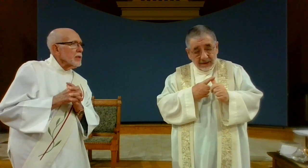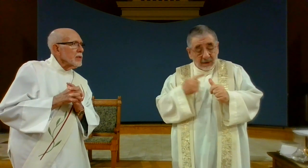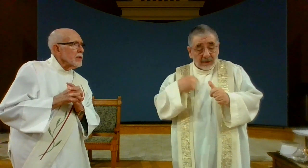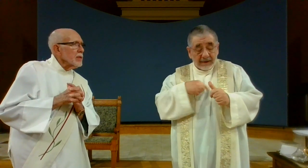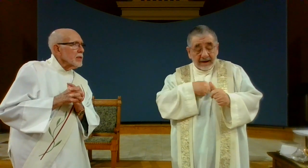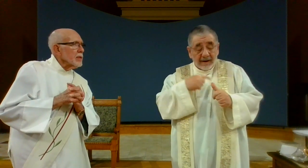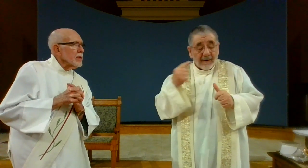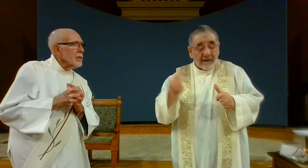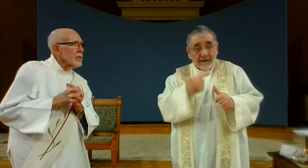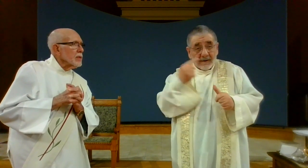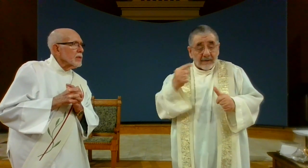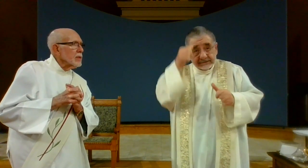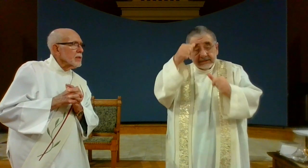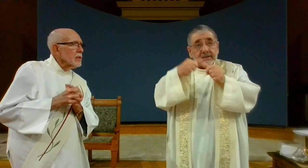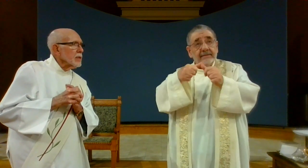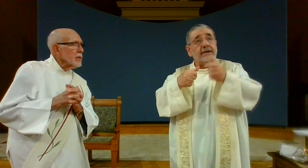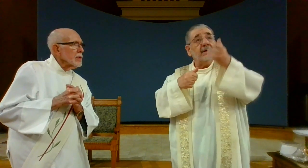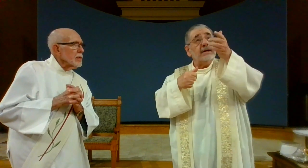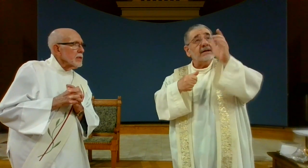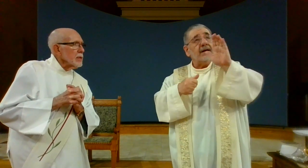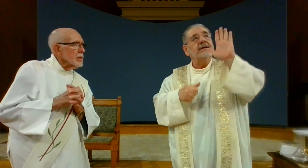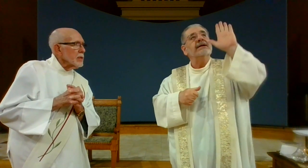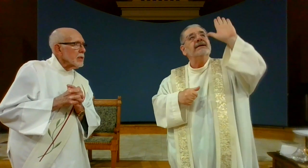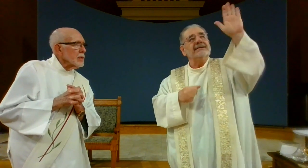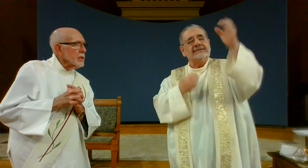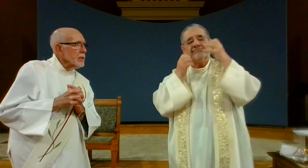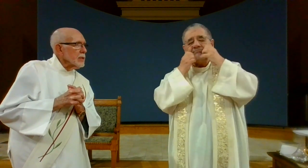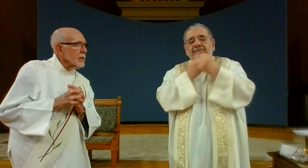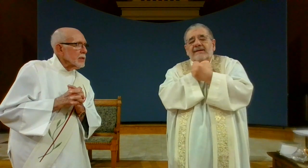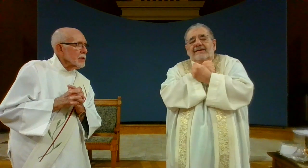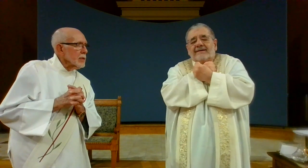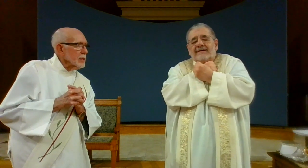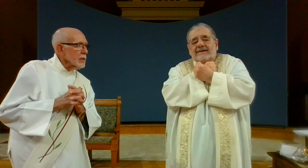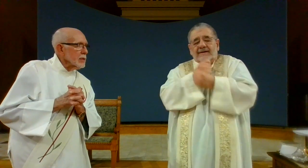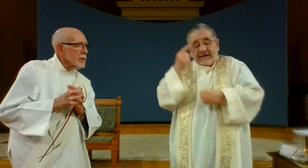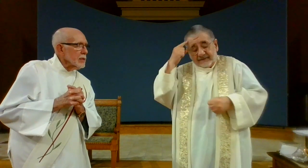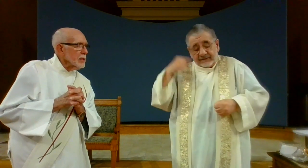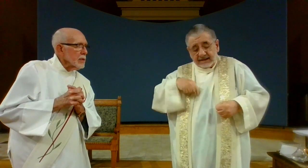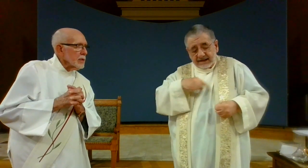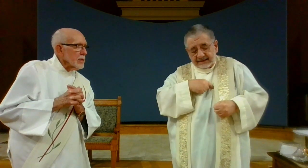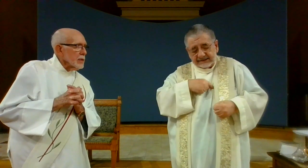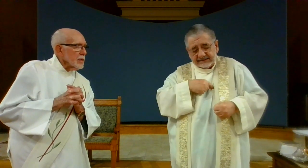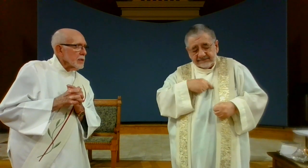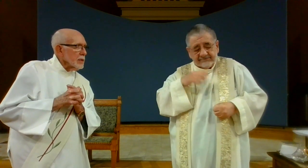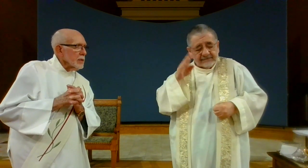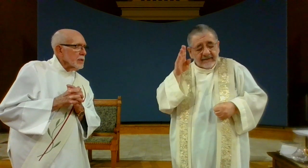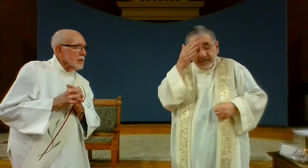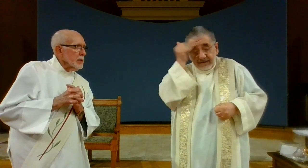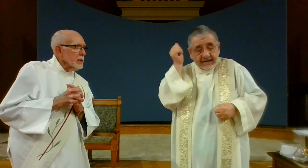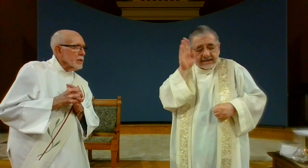first we pray that we remember God's love for us may